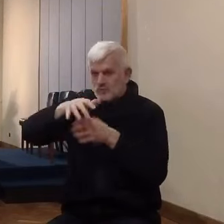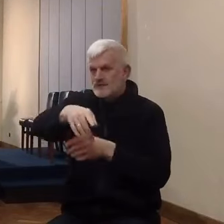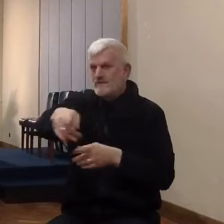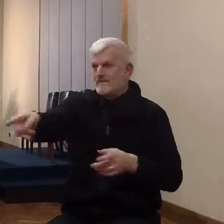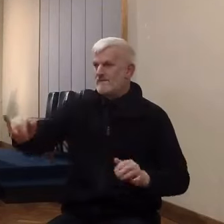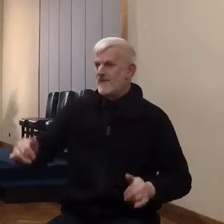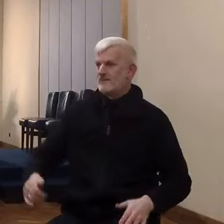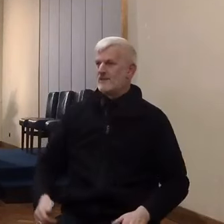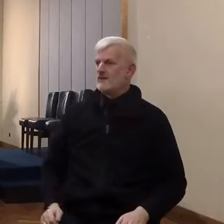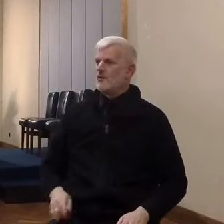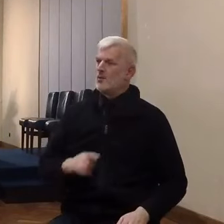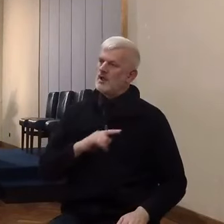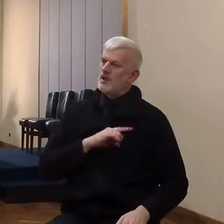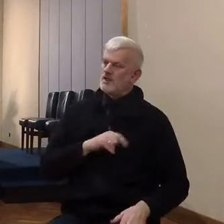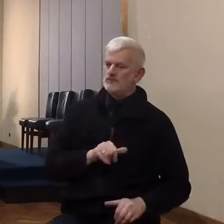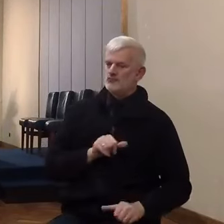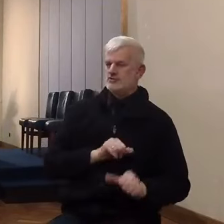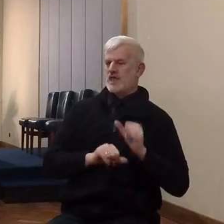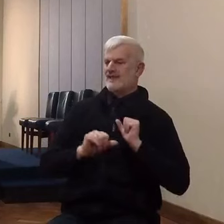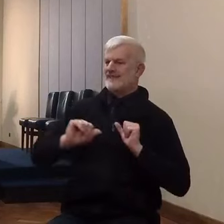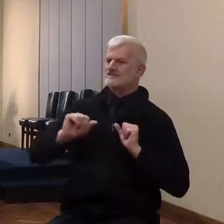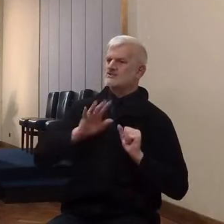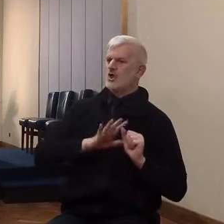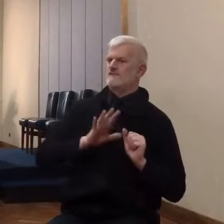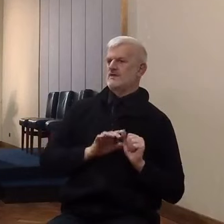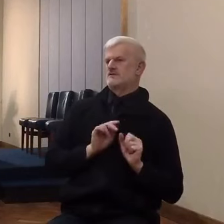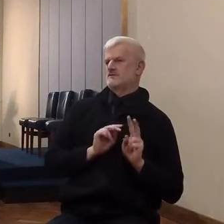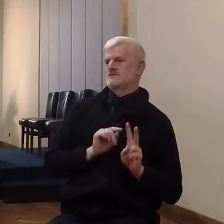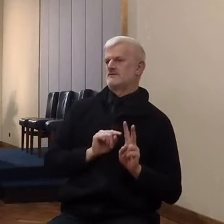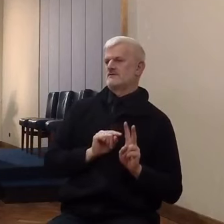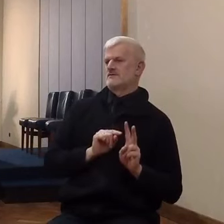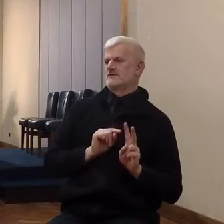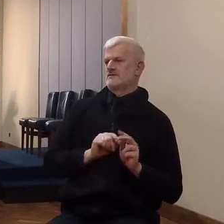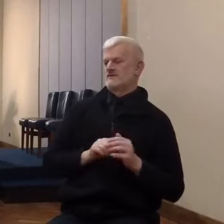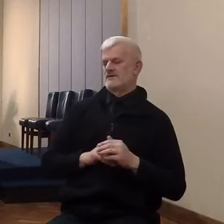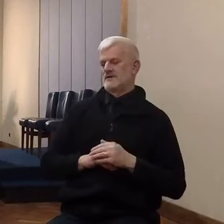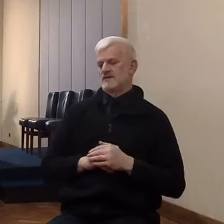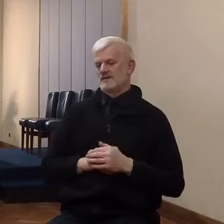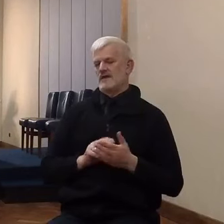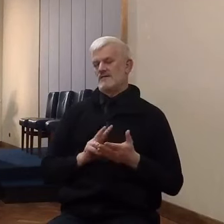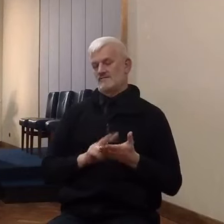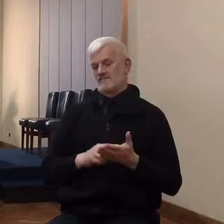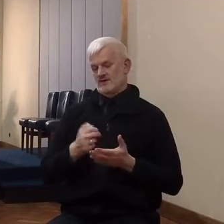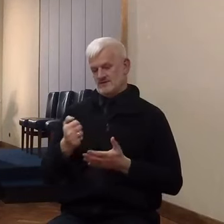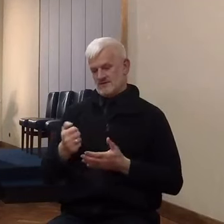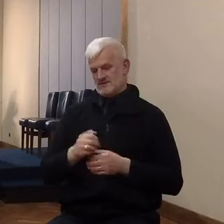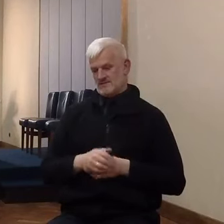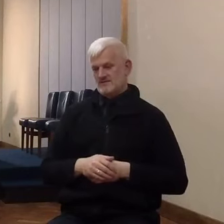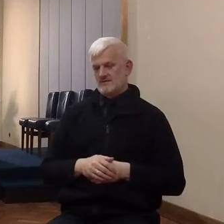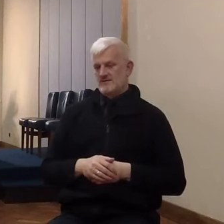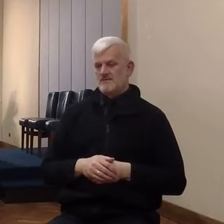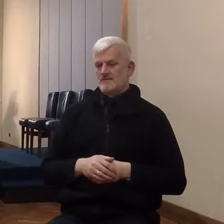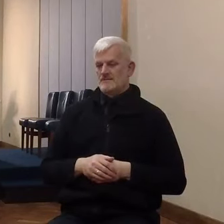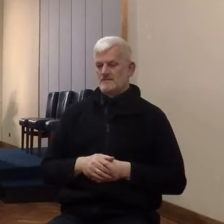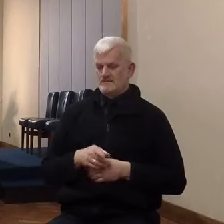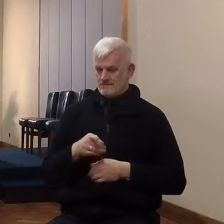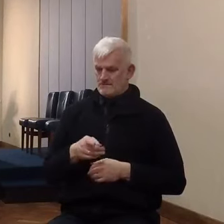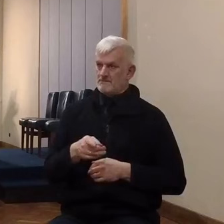protect his servants. And then the explanation in verse six, that she had brought them up to the roof of the house,